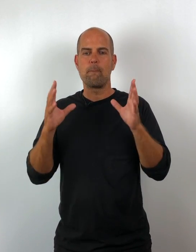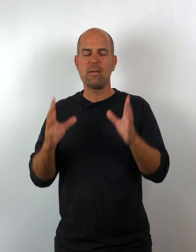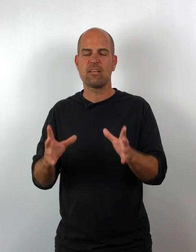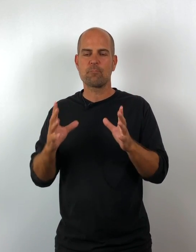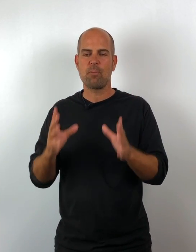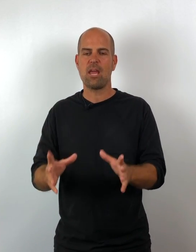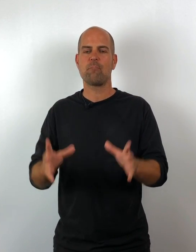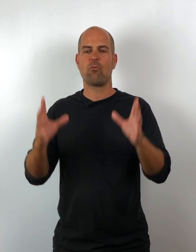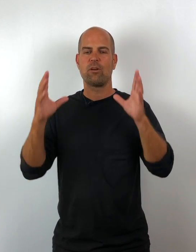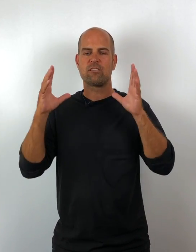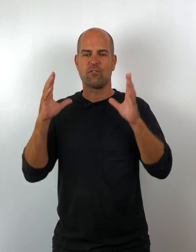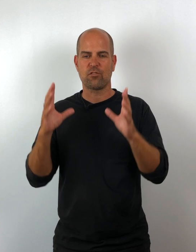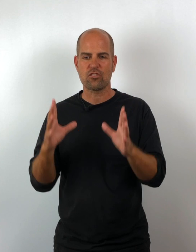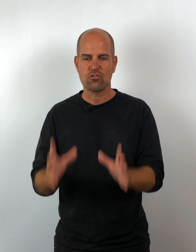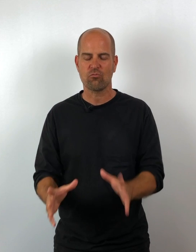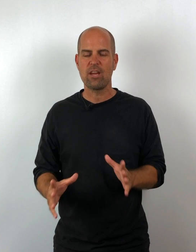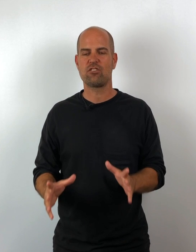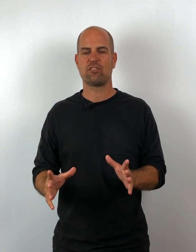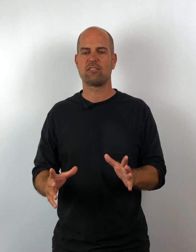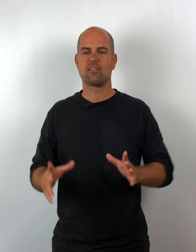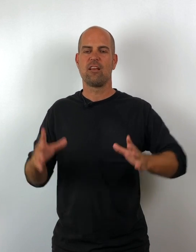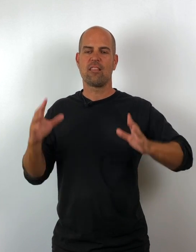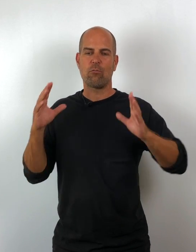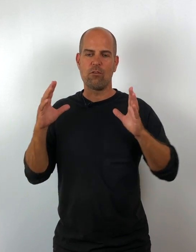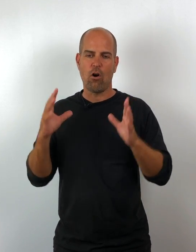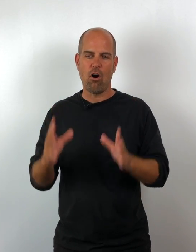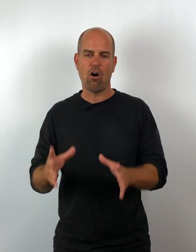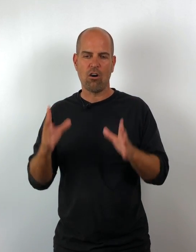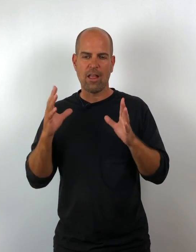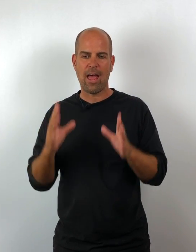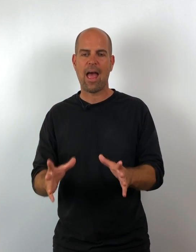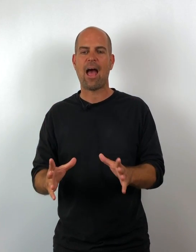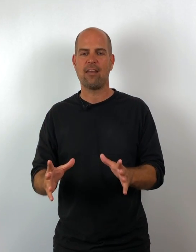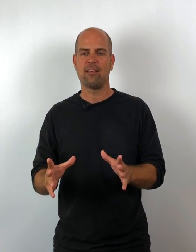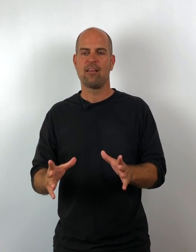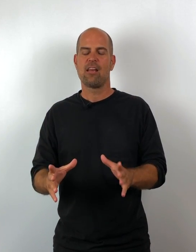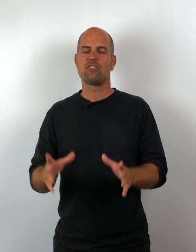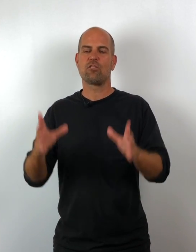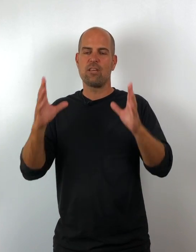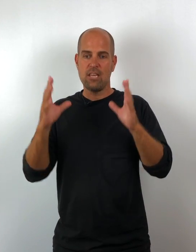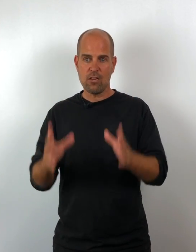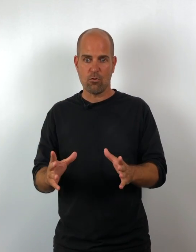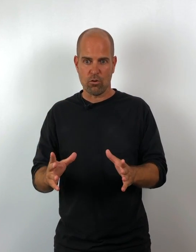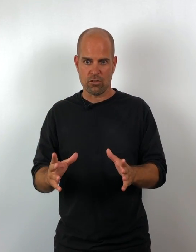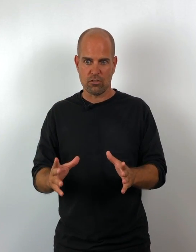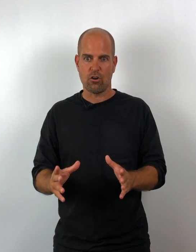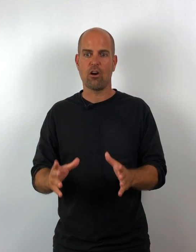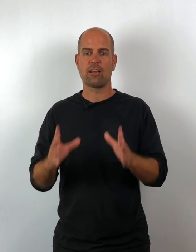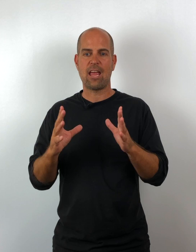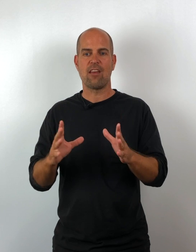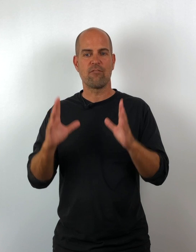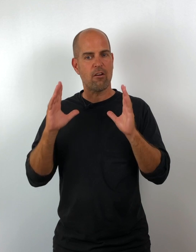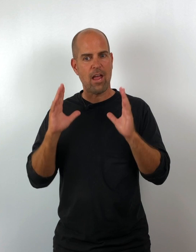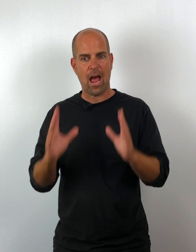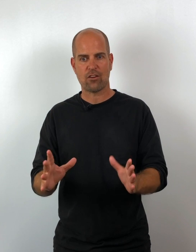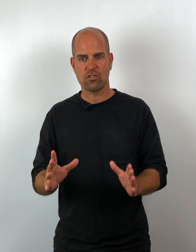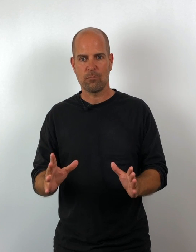biggest pain points, the frustrations that we've all had. And so the e-courses are, very actionable,